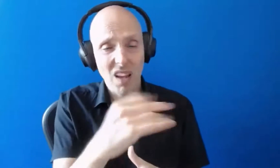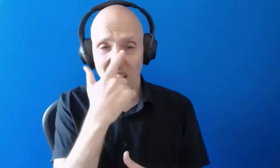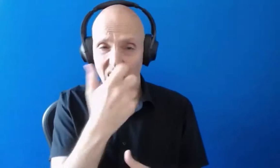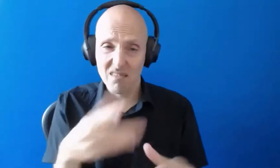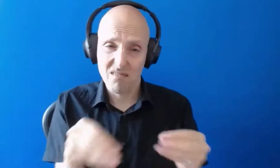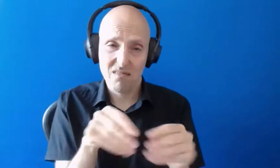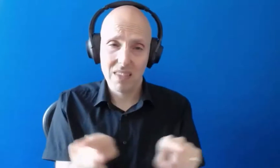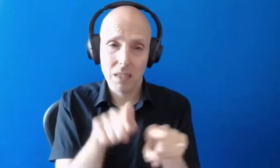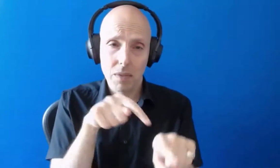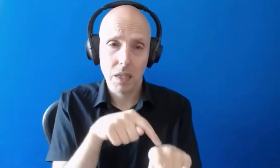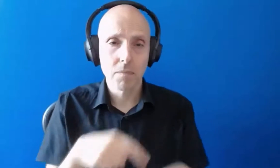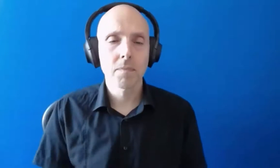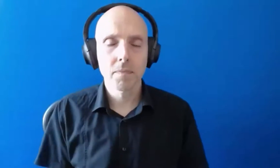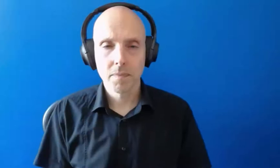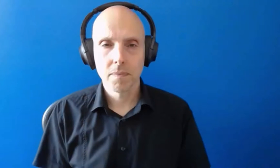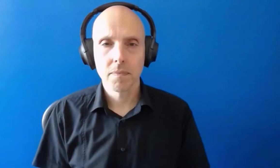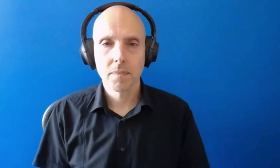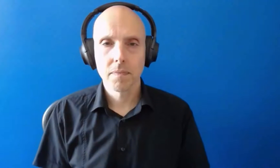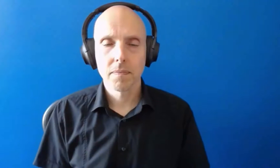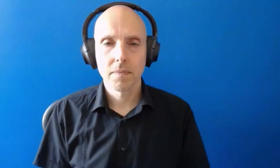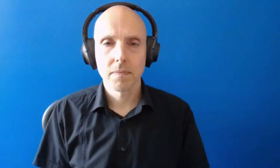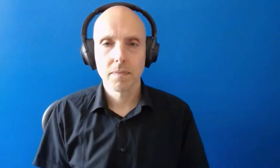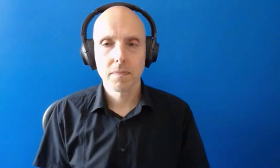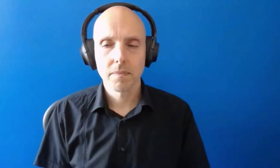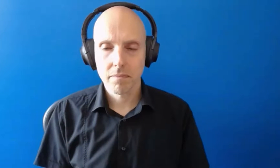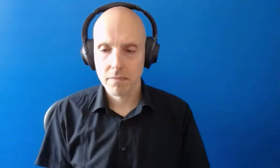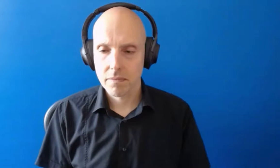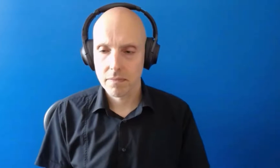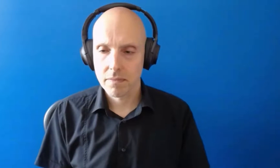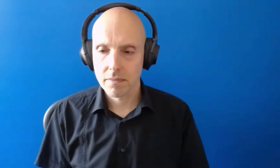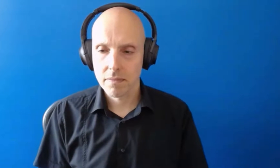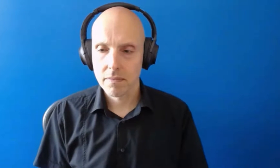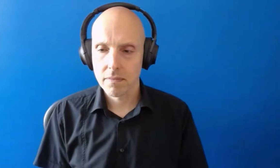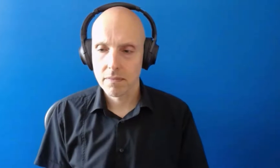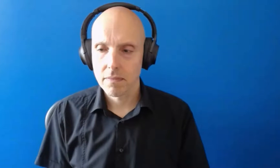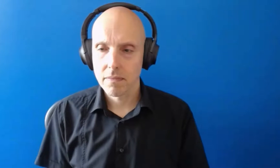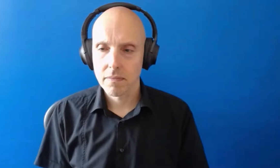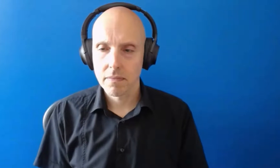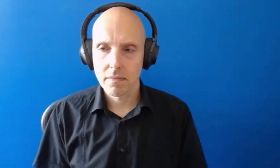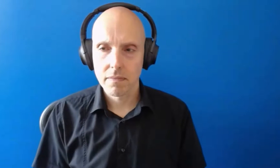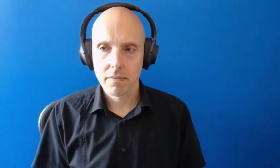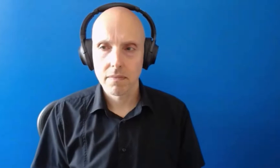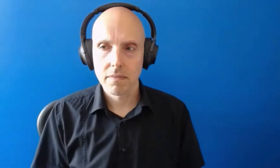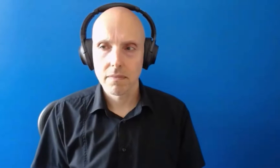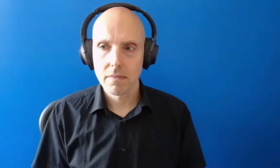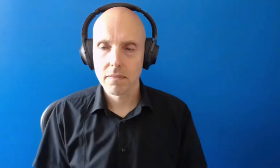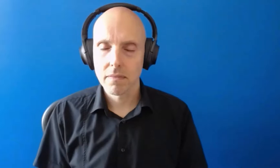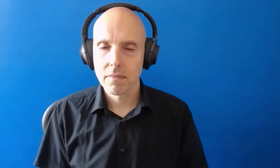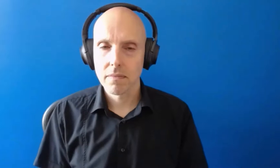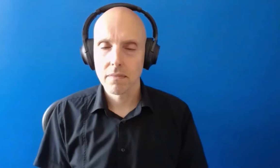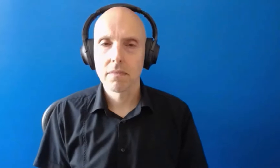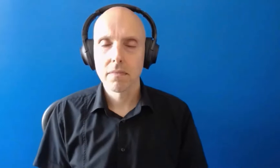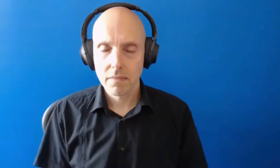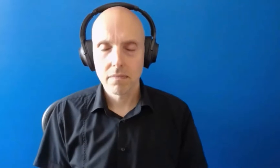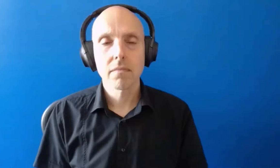um into the application as well thank you and um the next